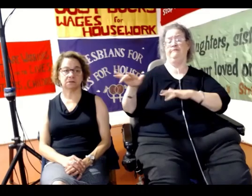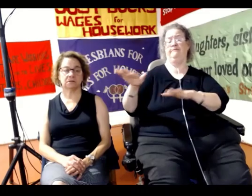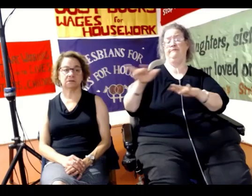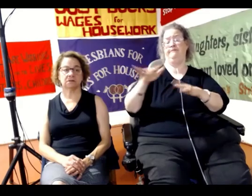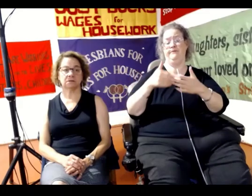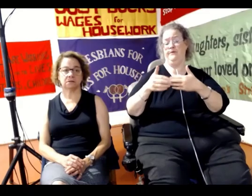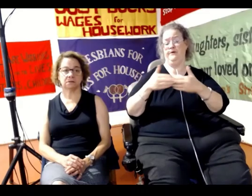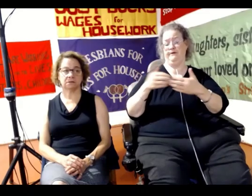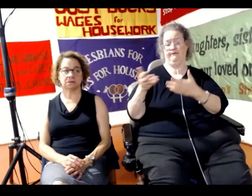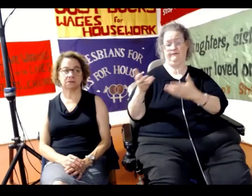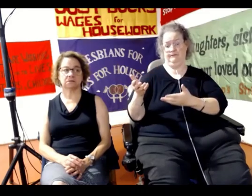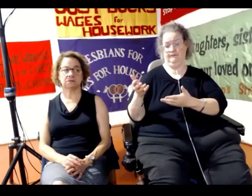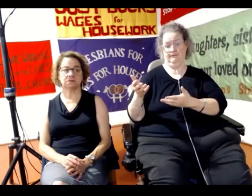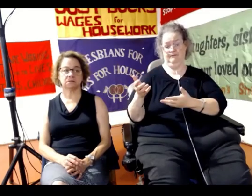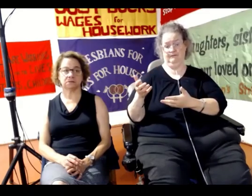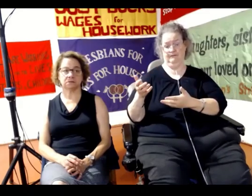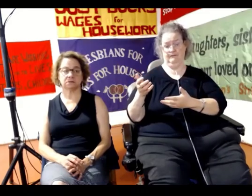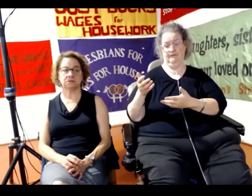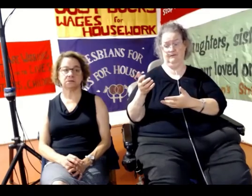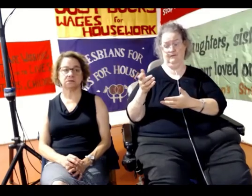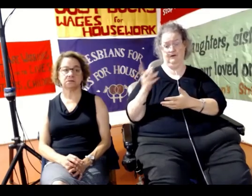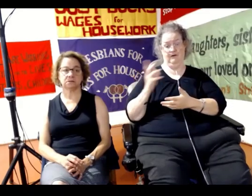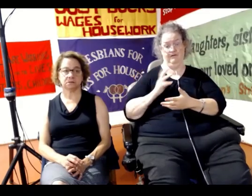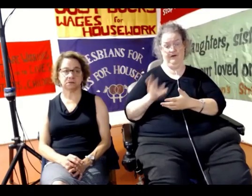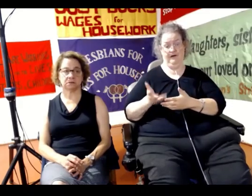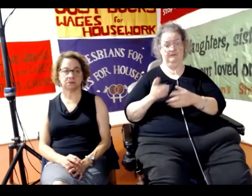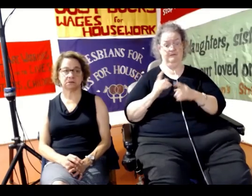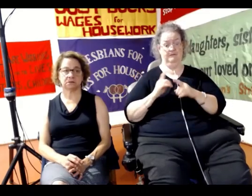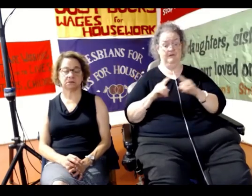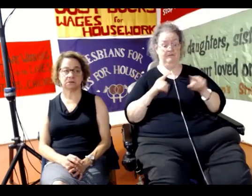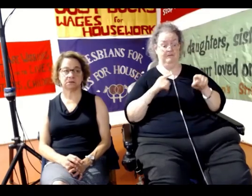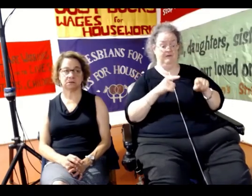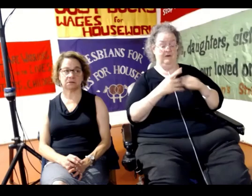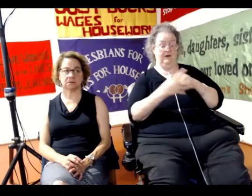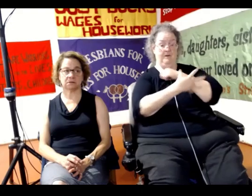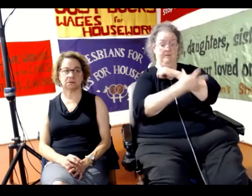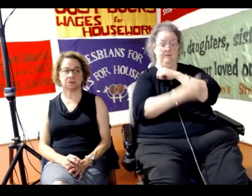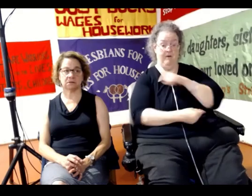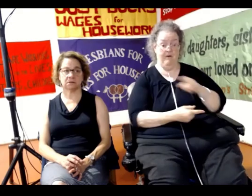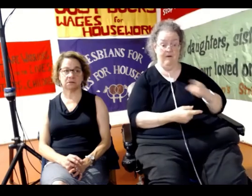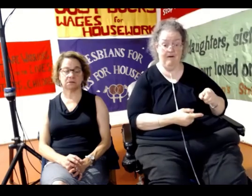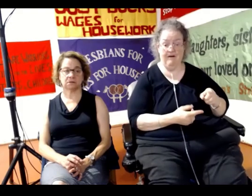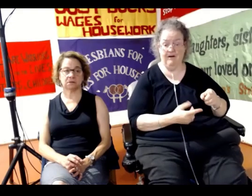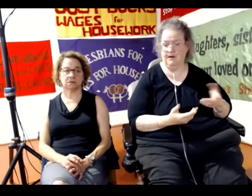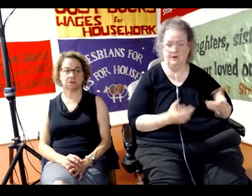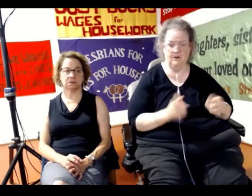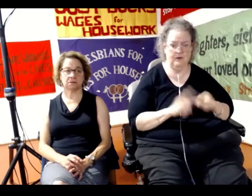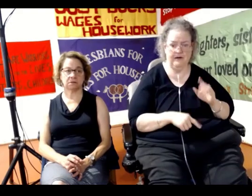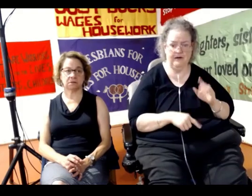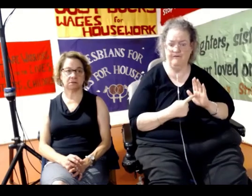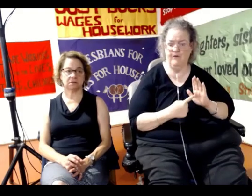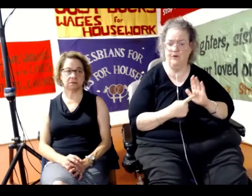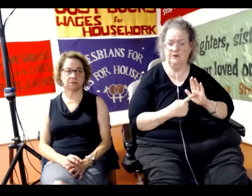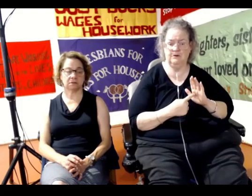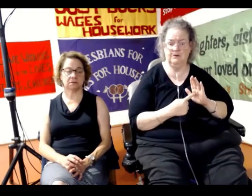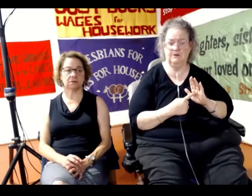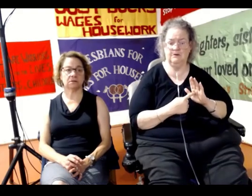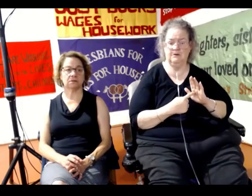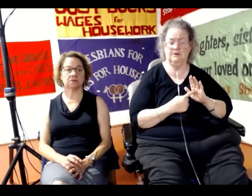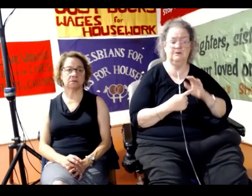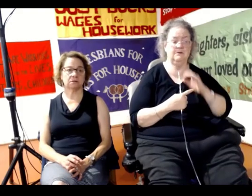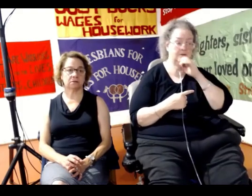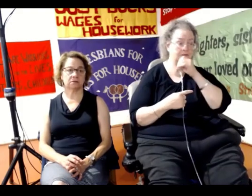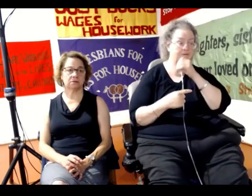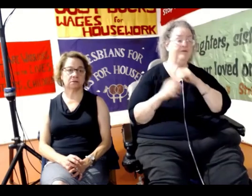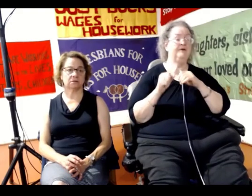So, that, again, you see that it's there. And because of this phenomena, and you don't know when your trial, if it's your small trial kind of thing,